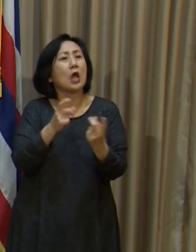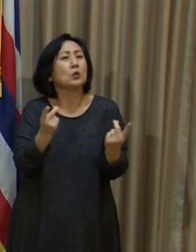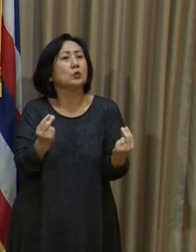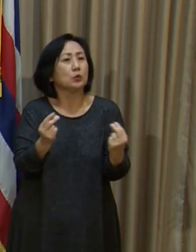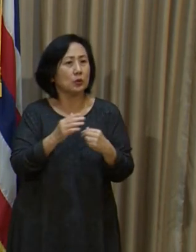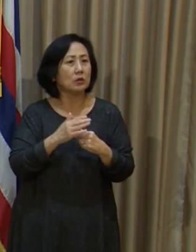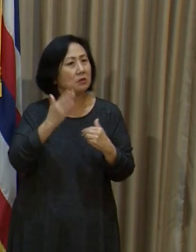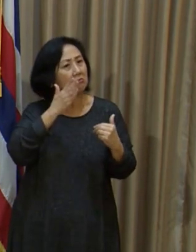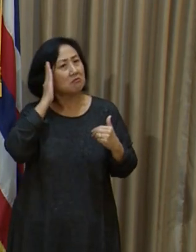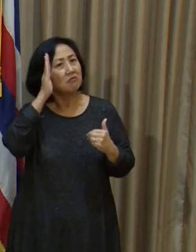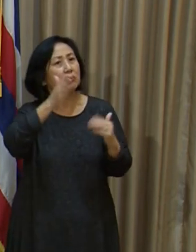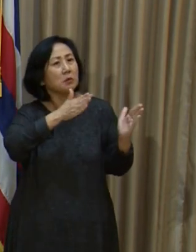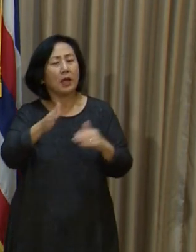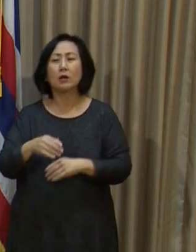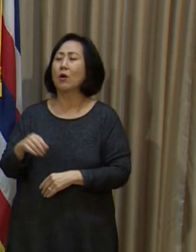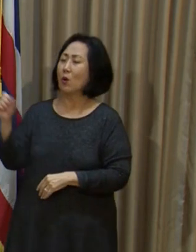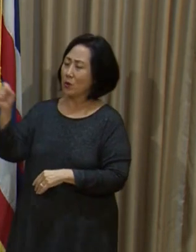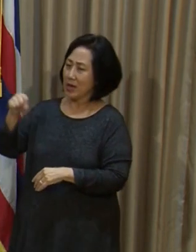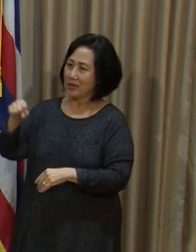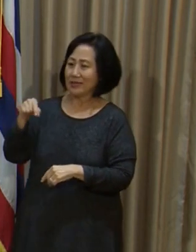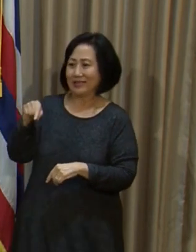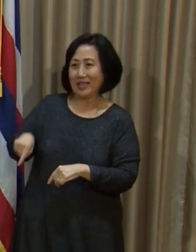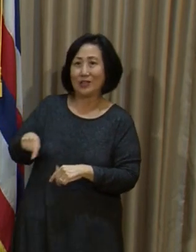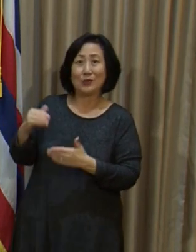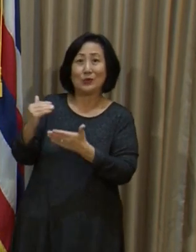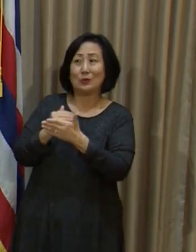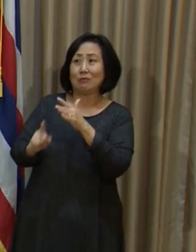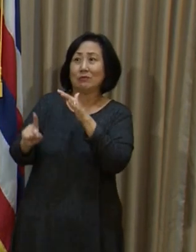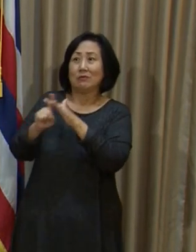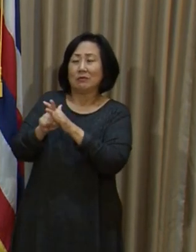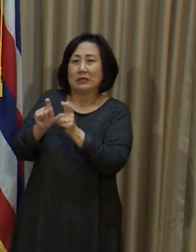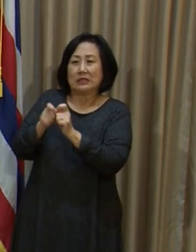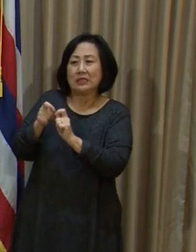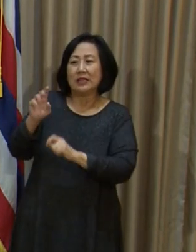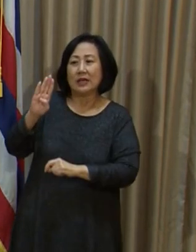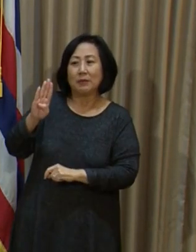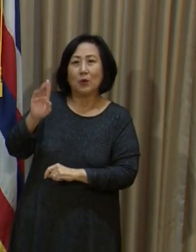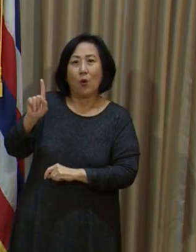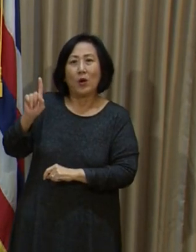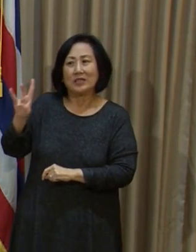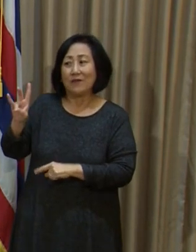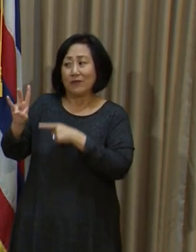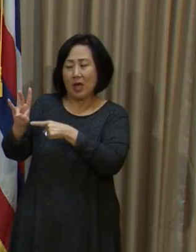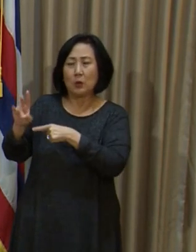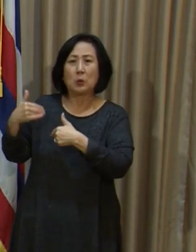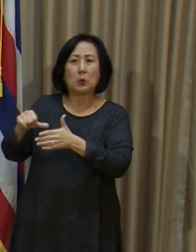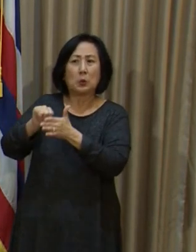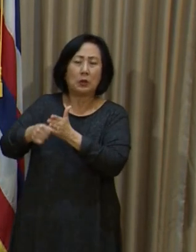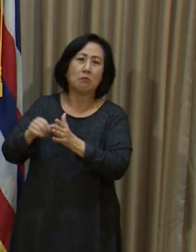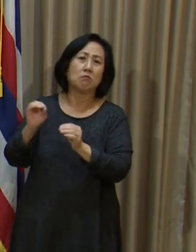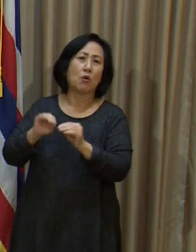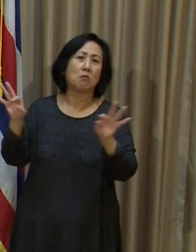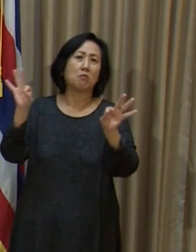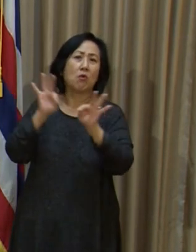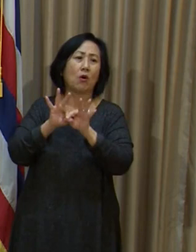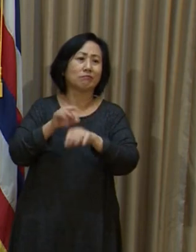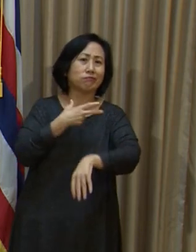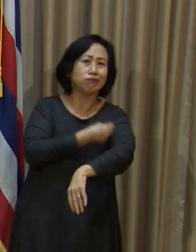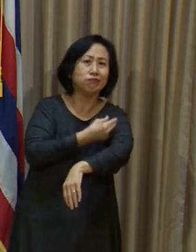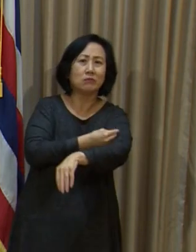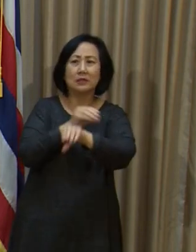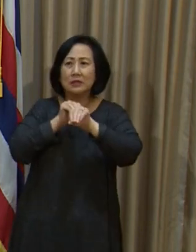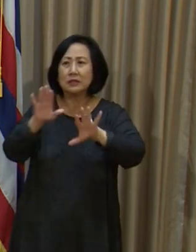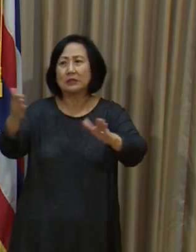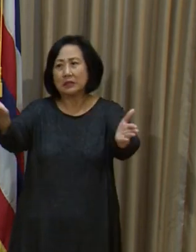Is there any plan in place? I think this just underscores the importance of getting out the vaccine and getting out the